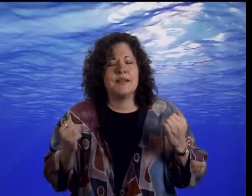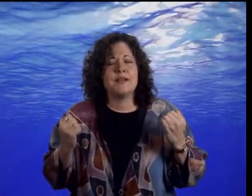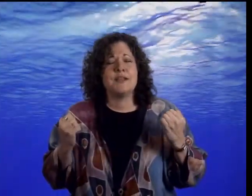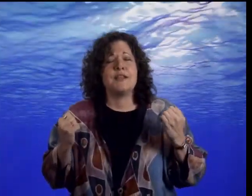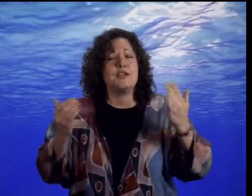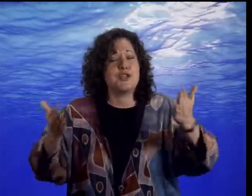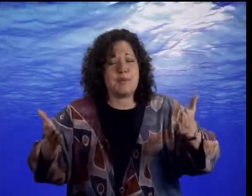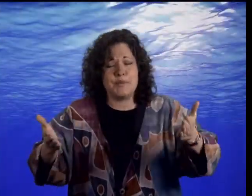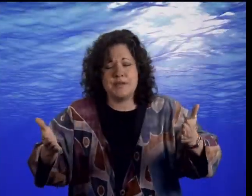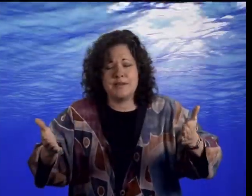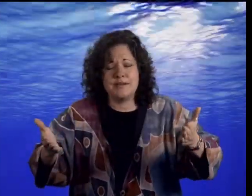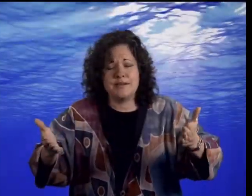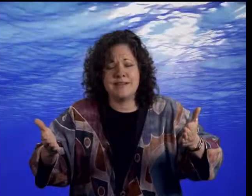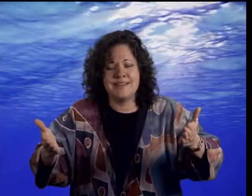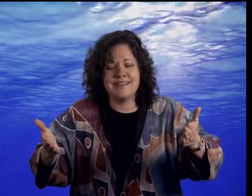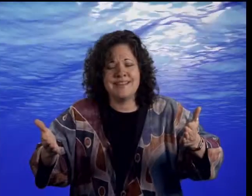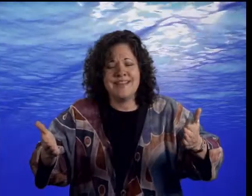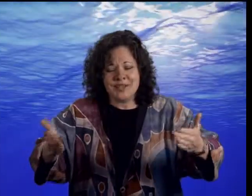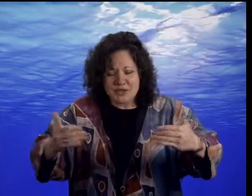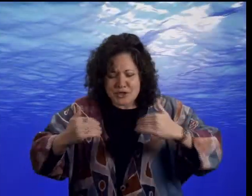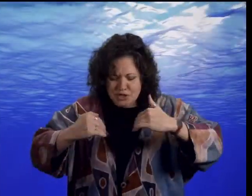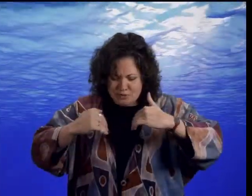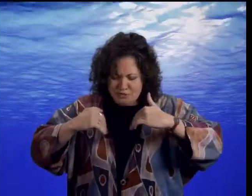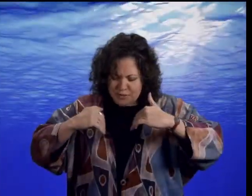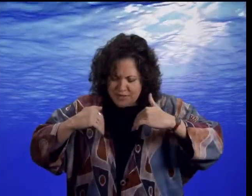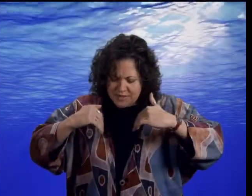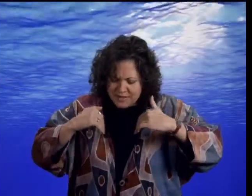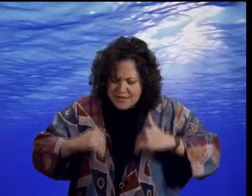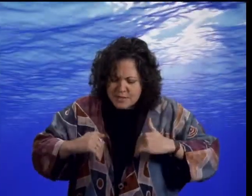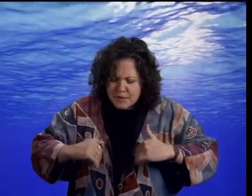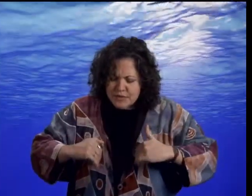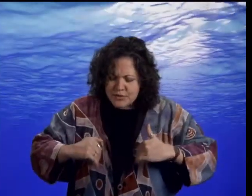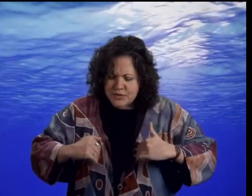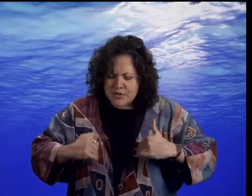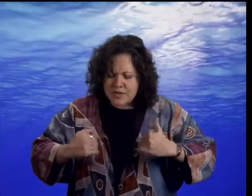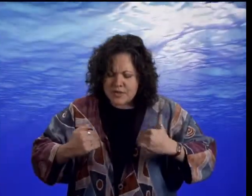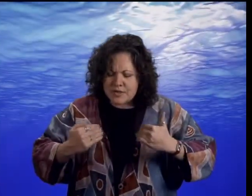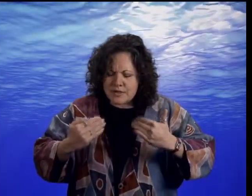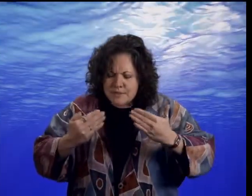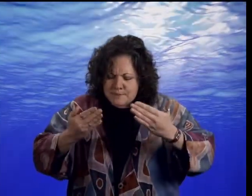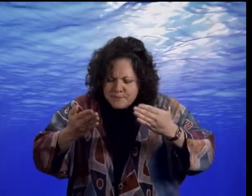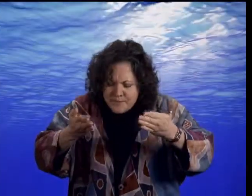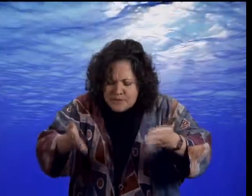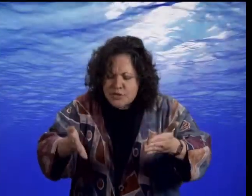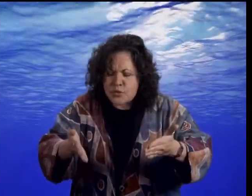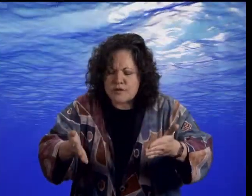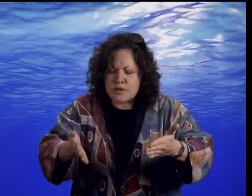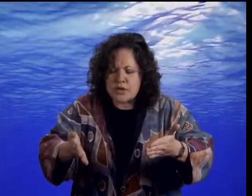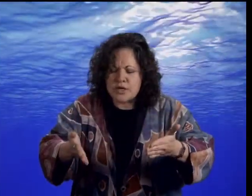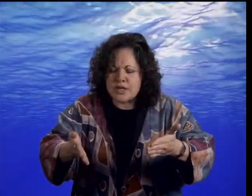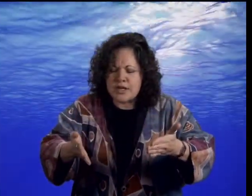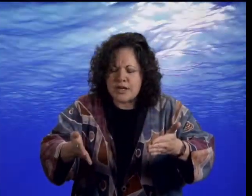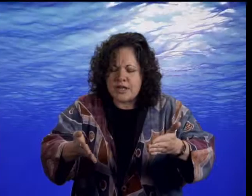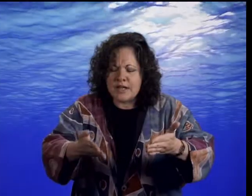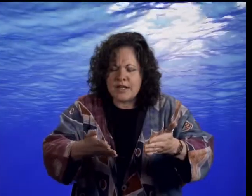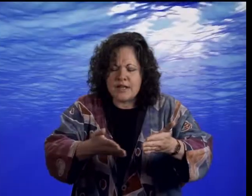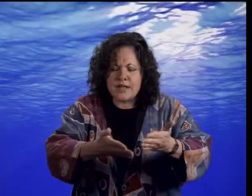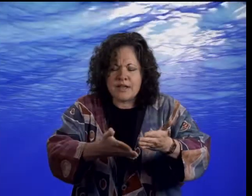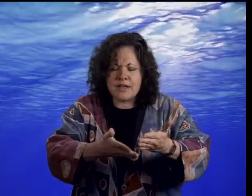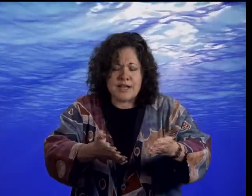You jump. You jump from this puddle into the river and